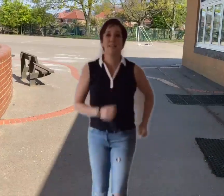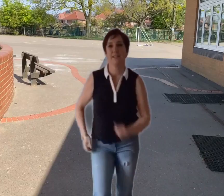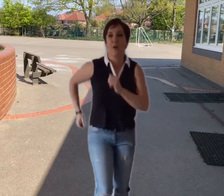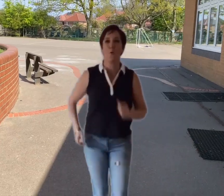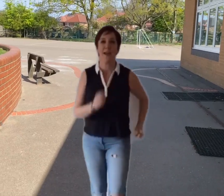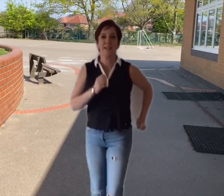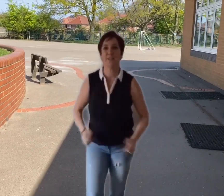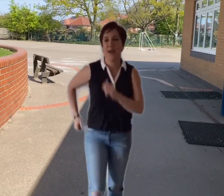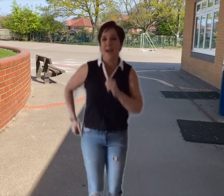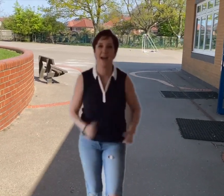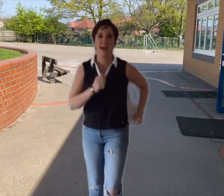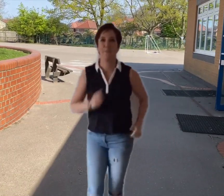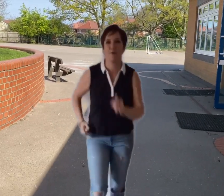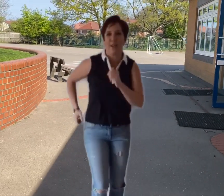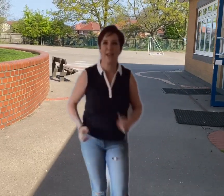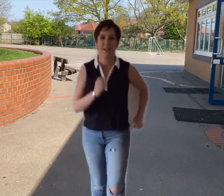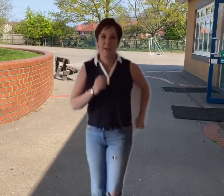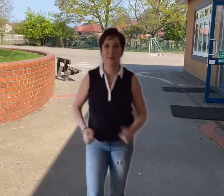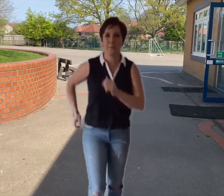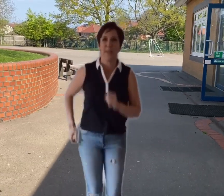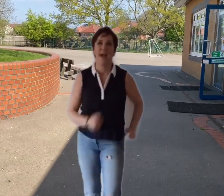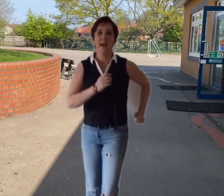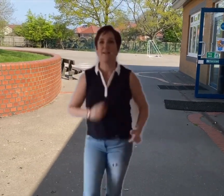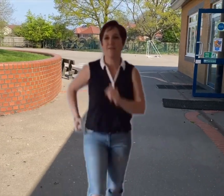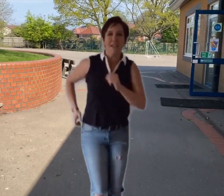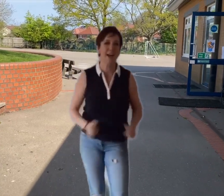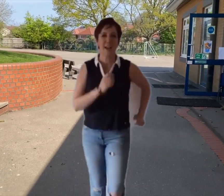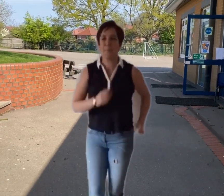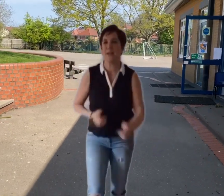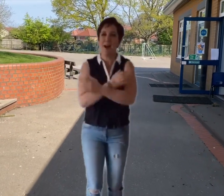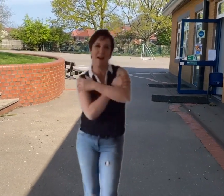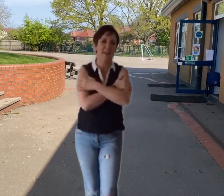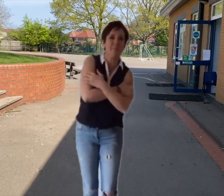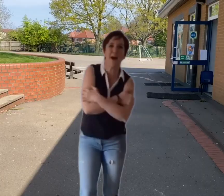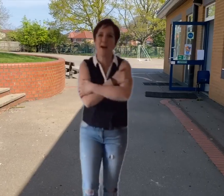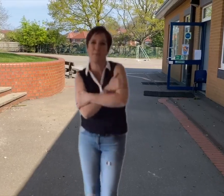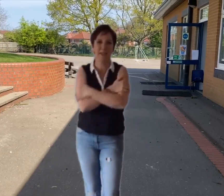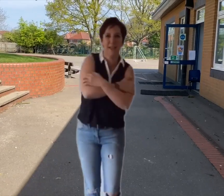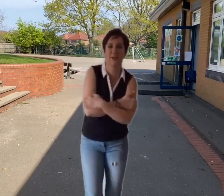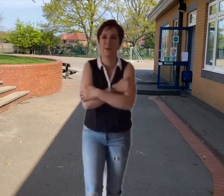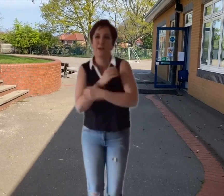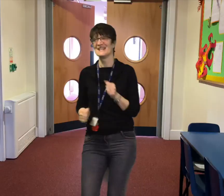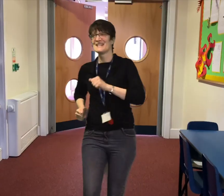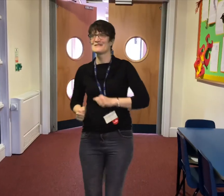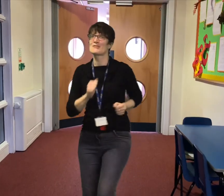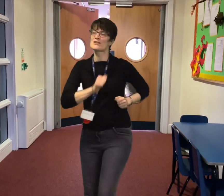this the way to Amarillo Every night I've been hugging my pillow Dreaming